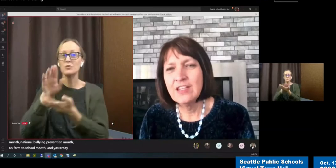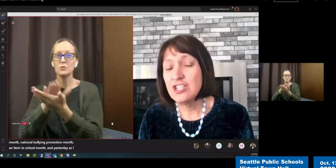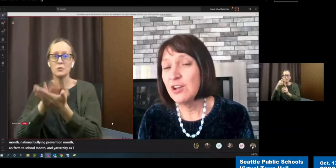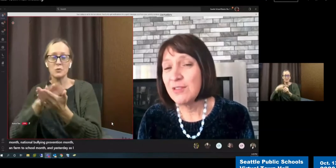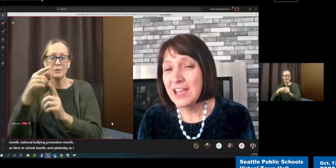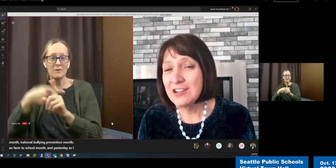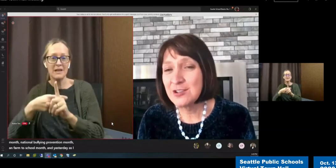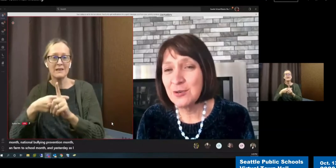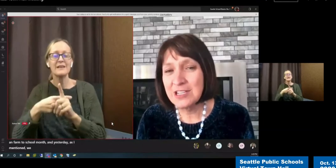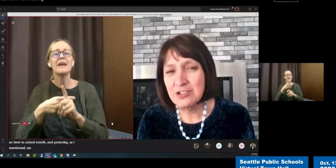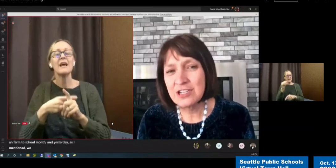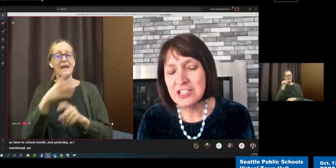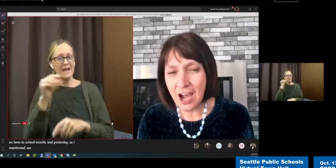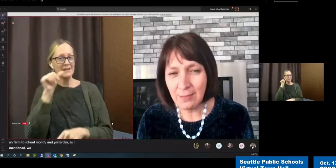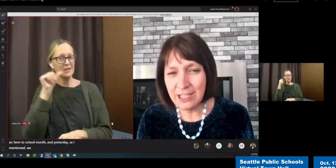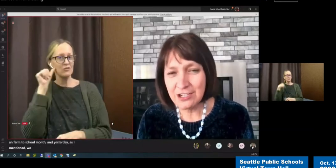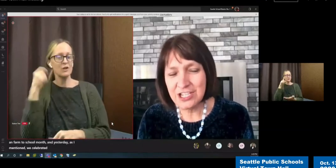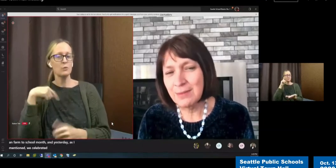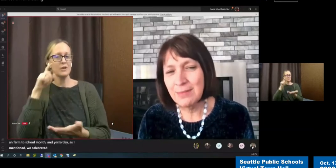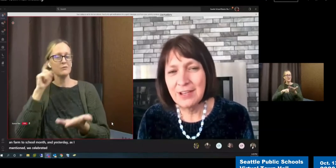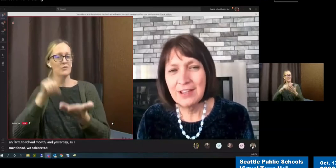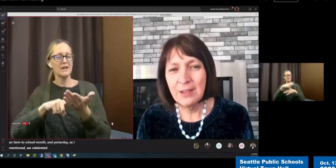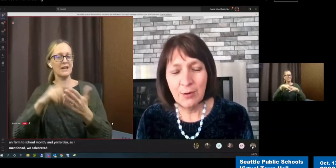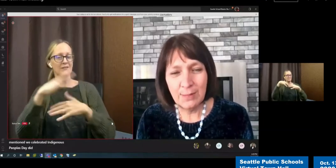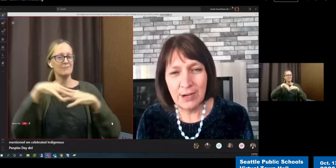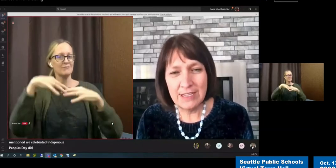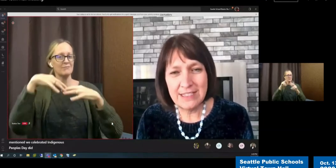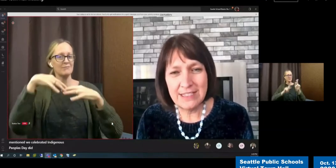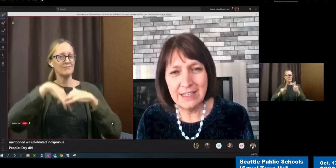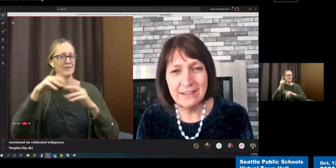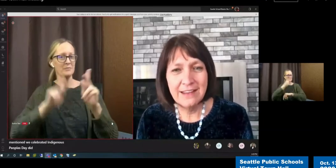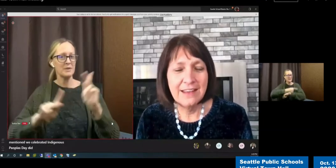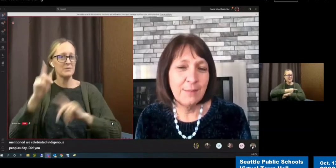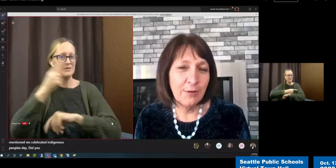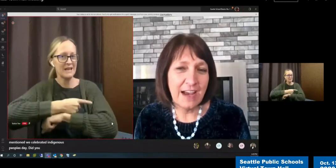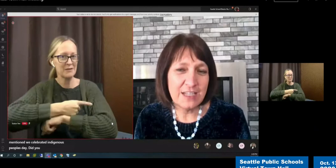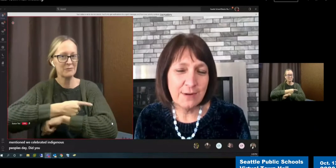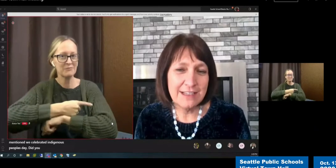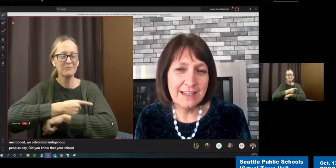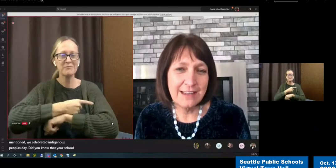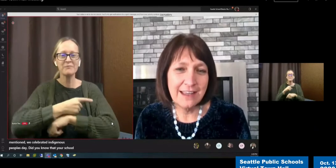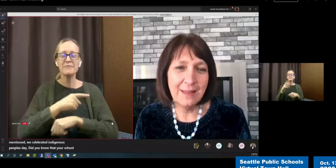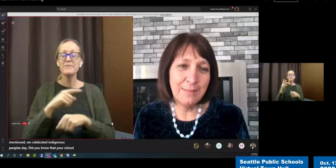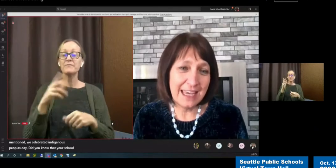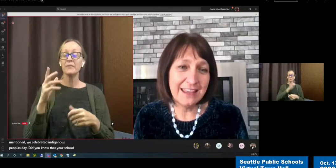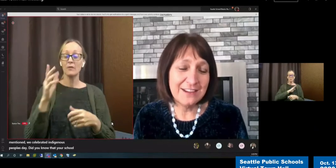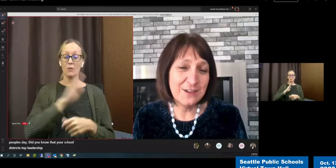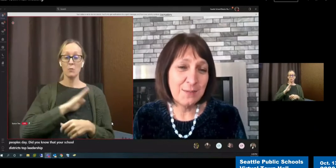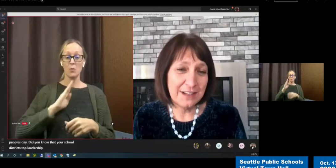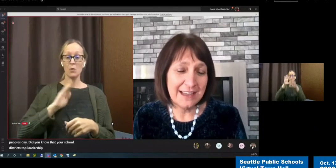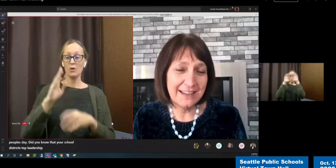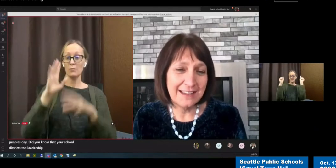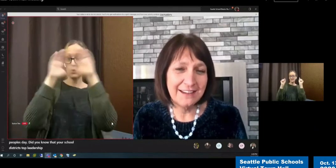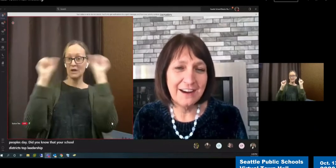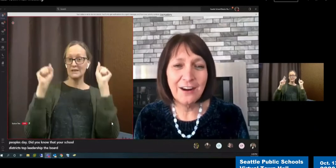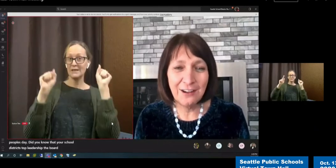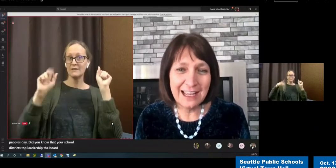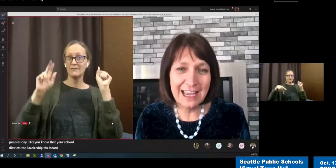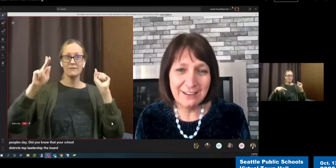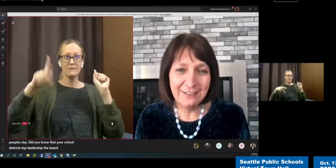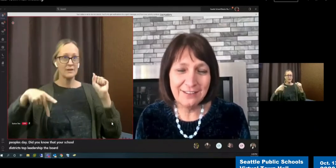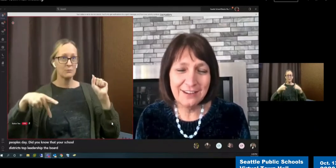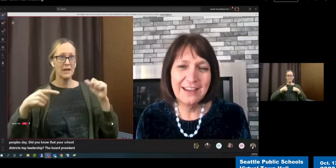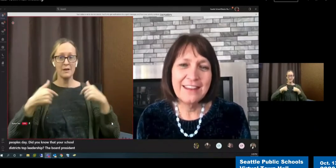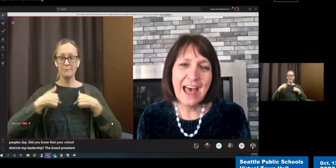Did you know that your school district's top leadership, the board president, the board vice president, and me, the superintendent, are all